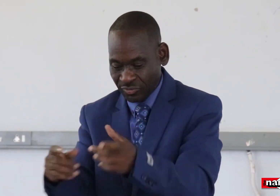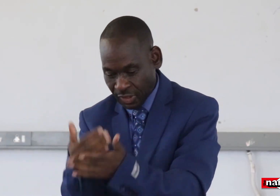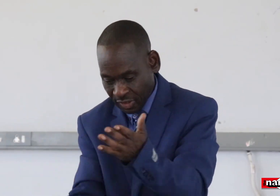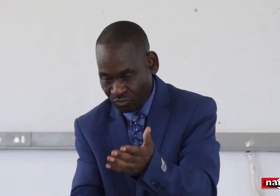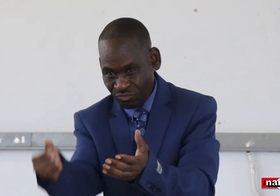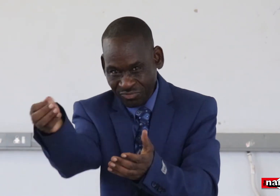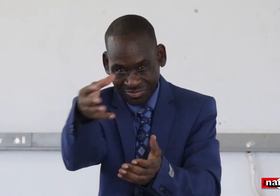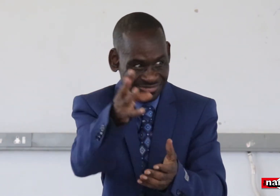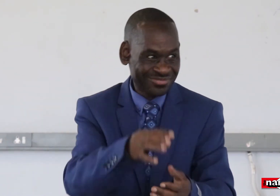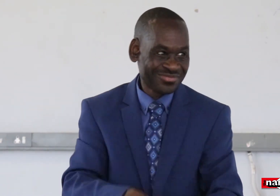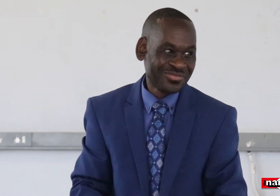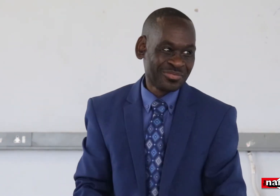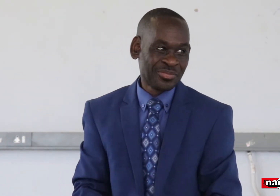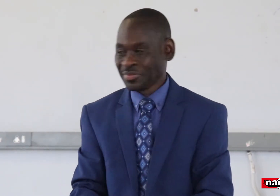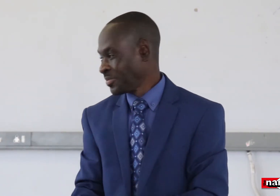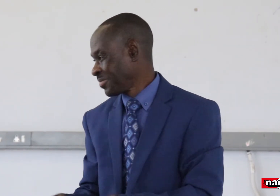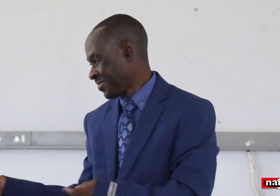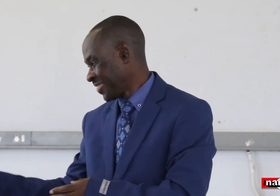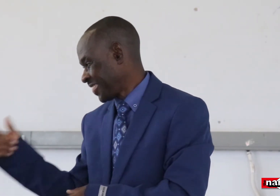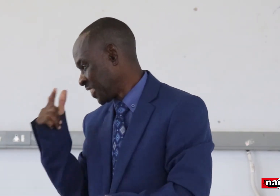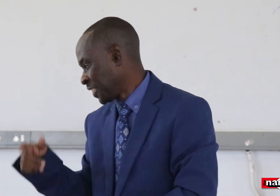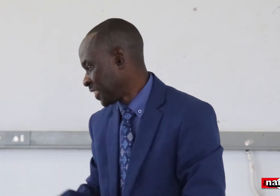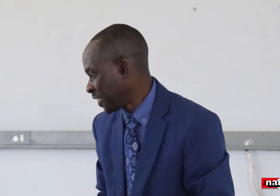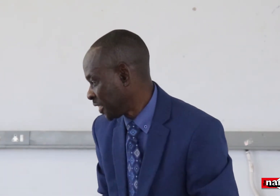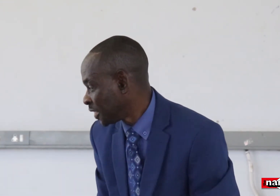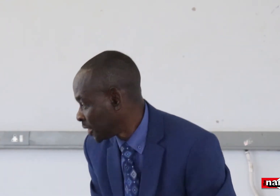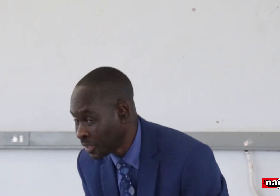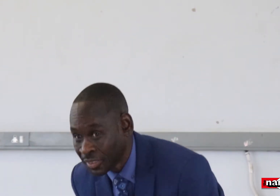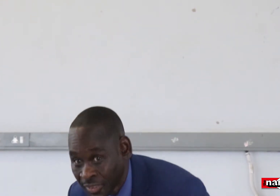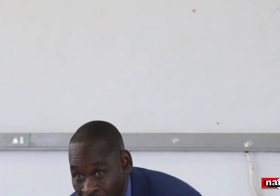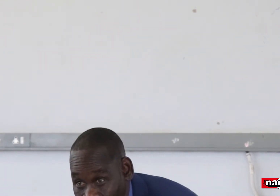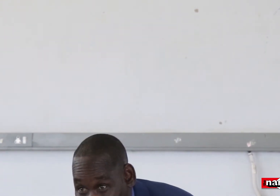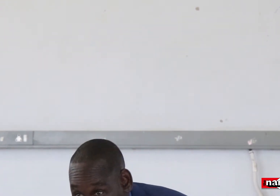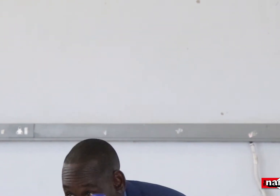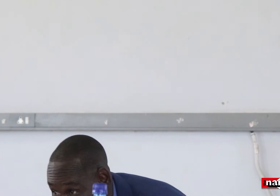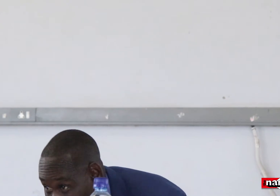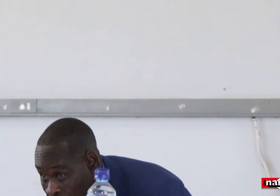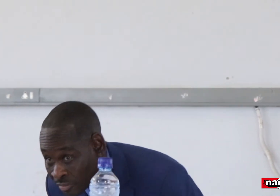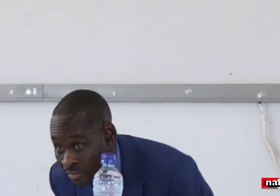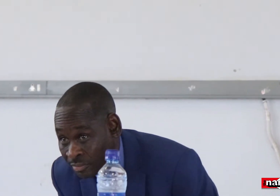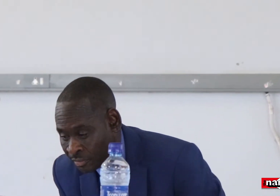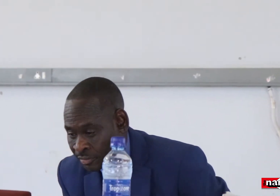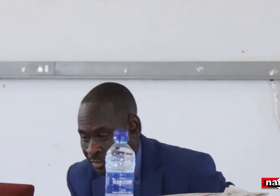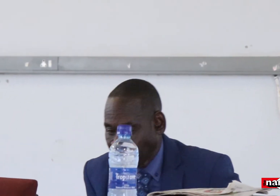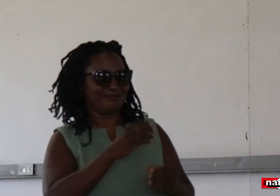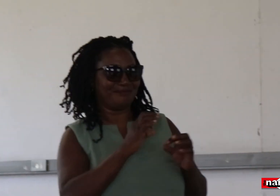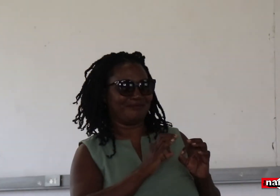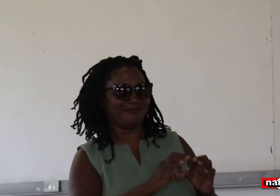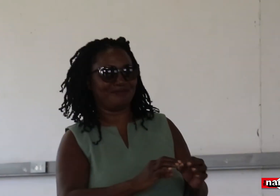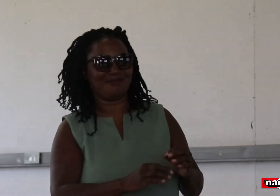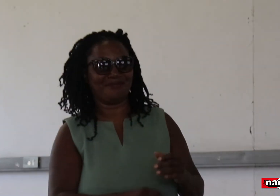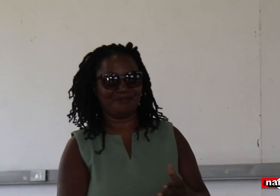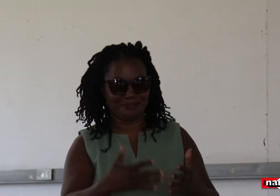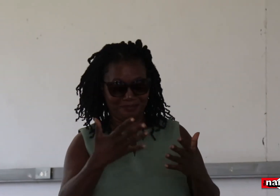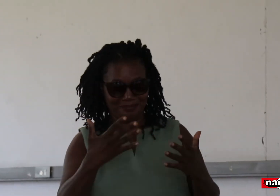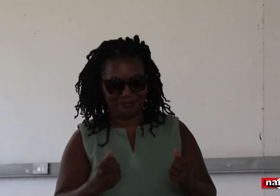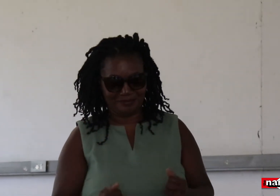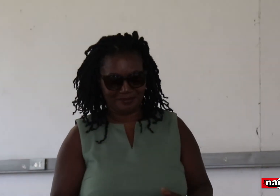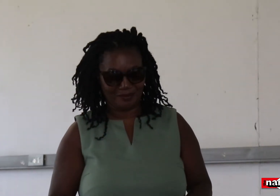So I will give you my speech. I thank you. For your time and